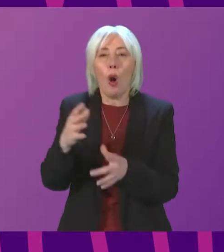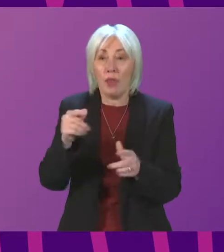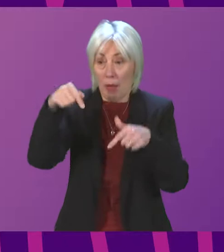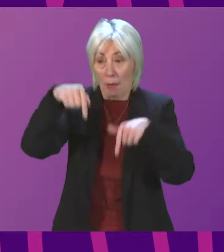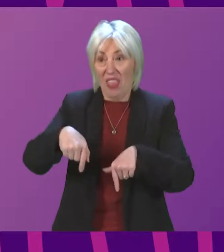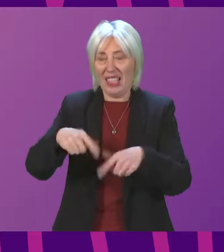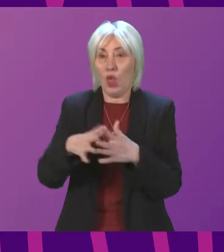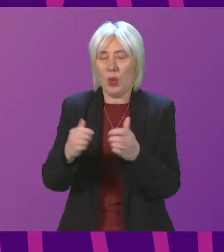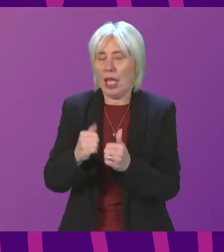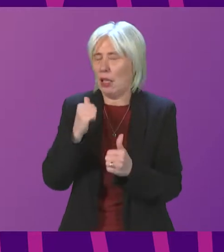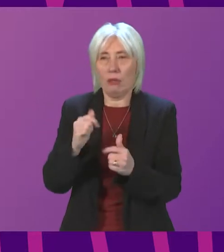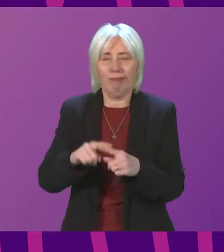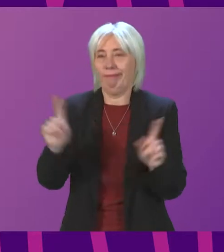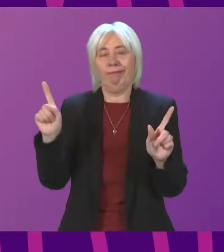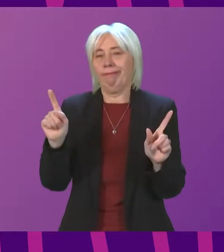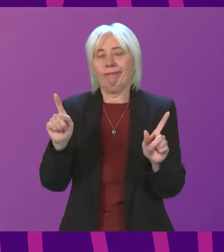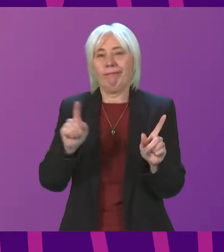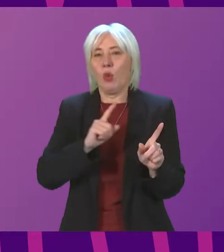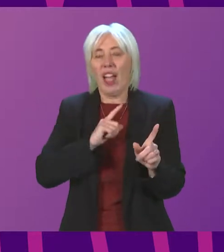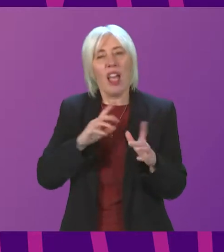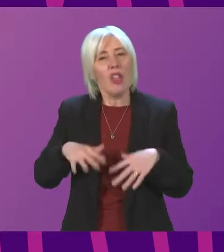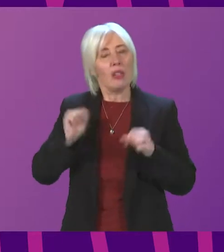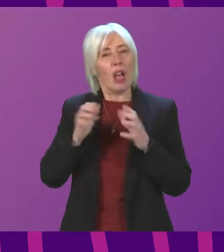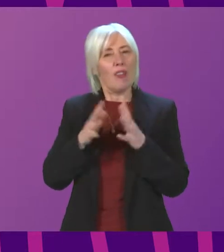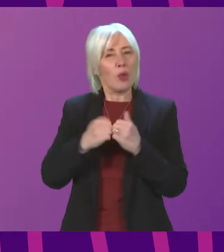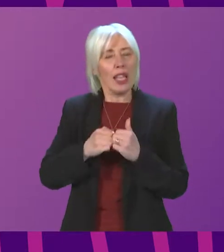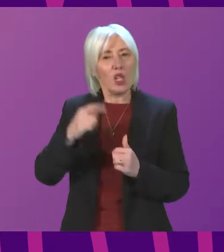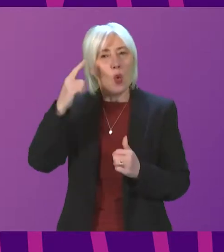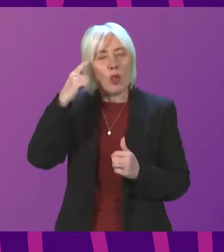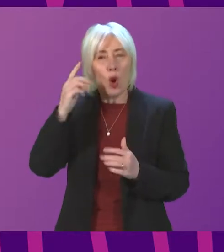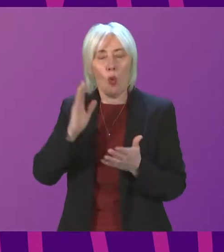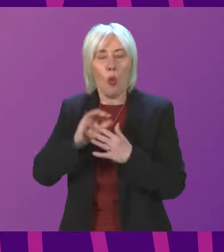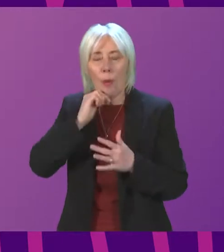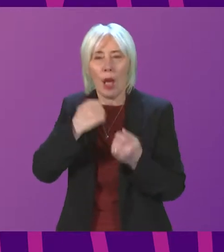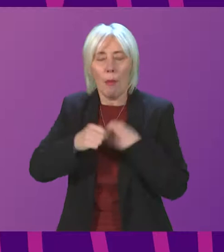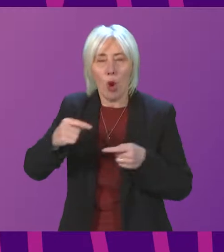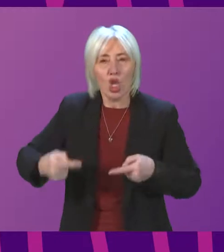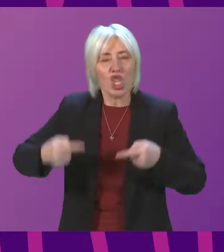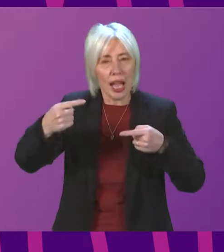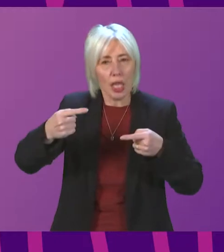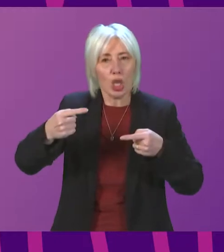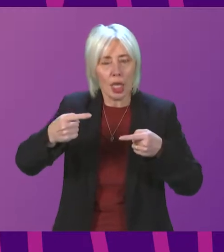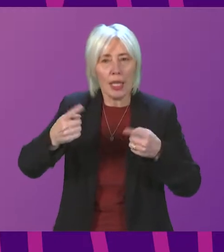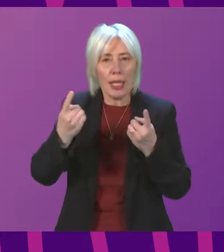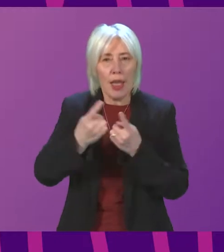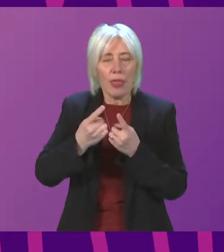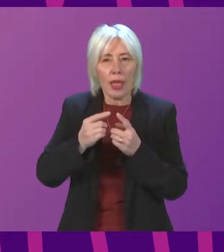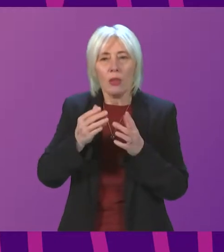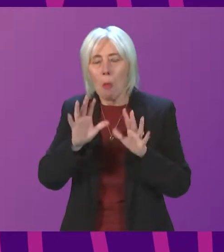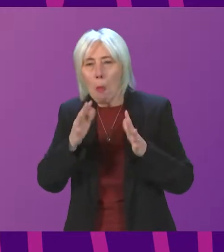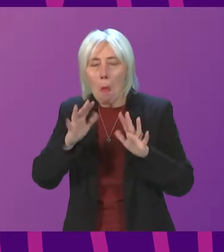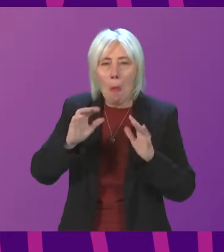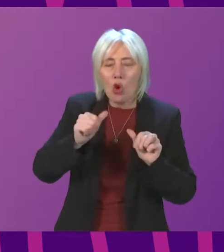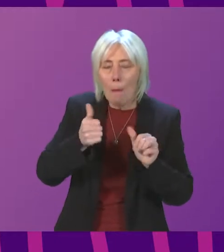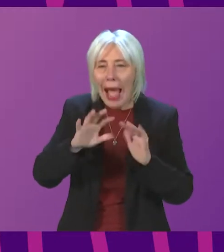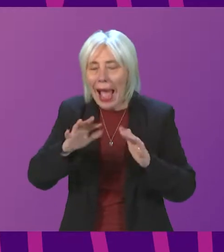was quite unique. I think at the start of the weekend we were perhaps preparing for a more challenging situation as the conditions started to ease and